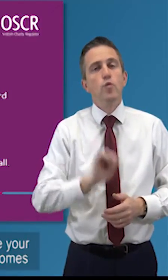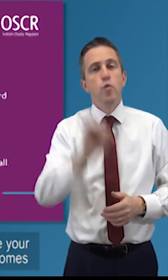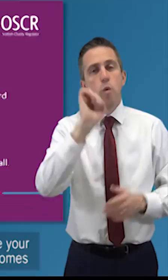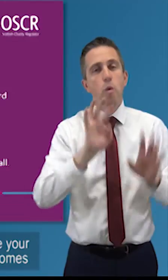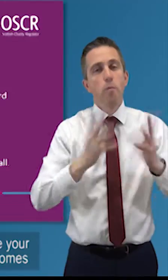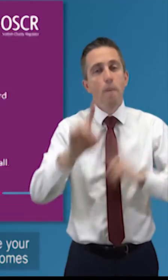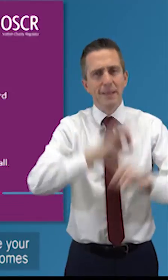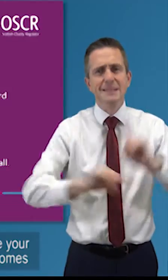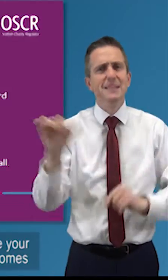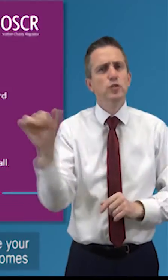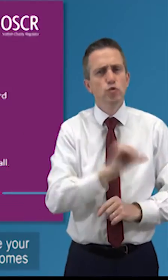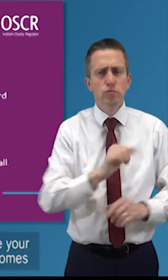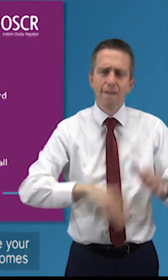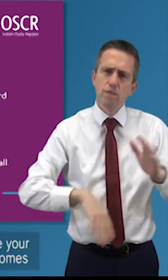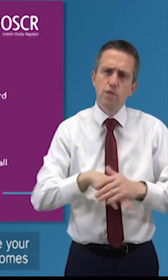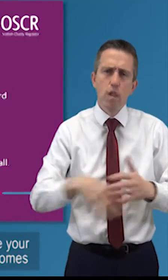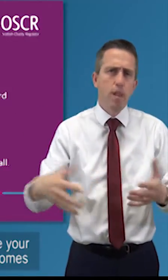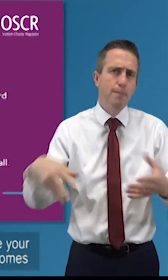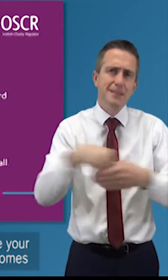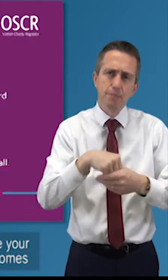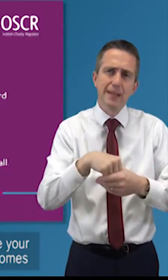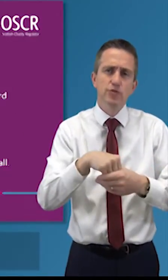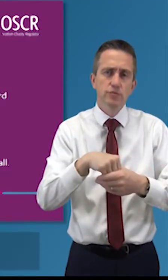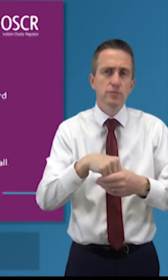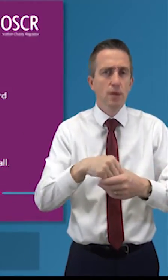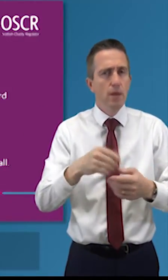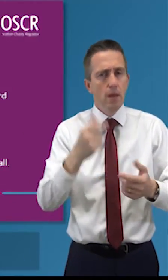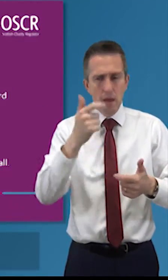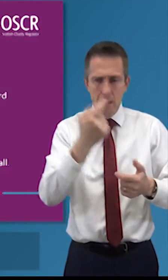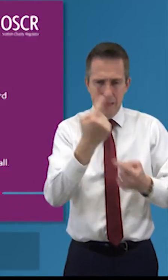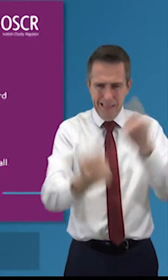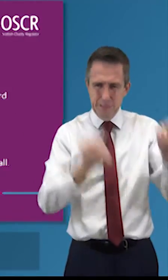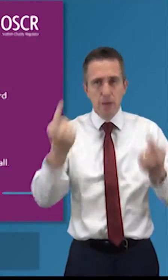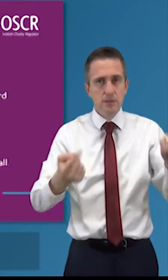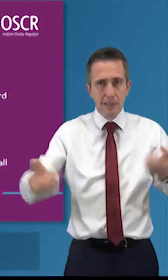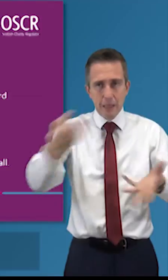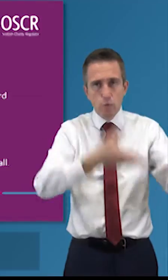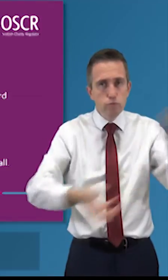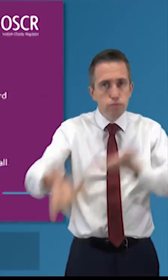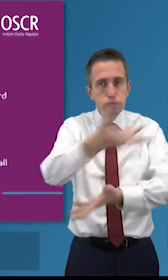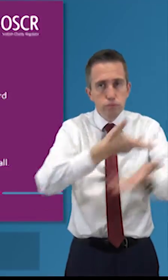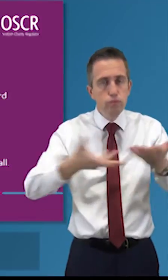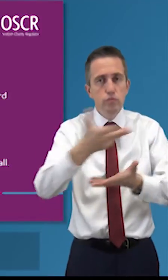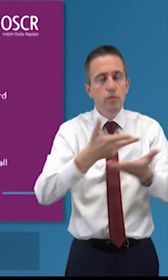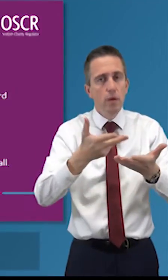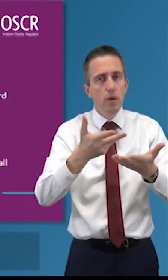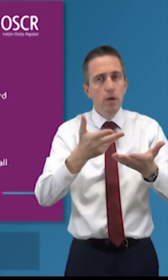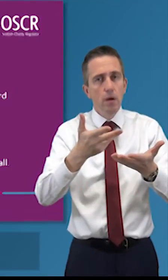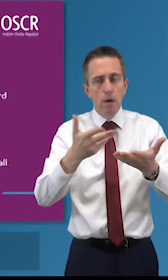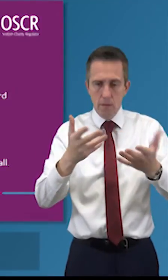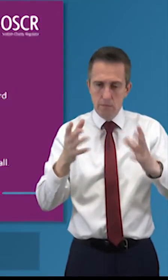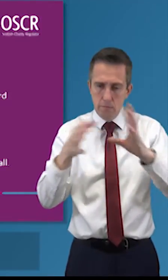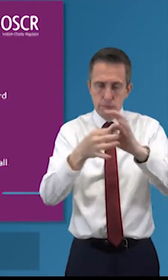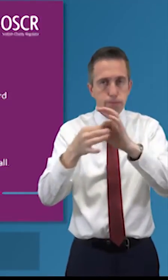your meetings have active participation from all and it comes back to that word collectively it was at the top of the that section there